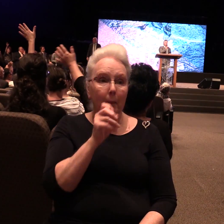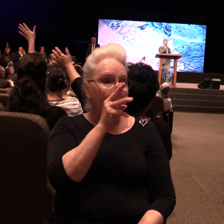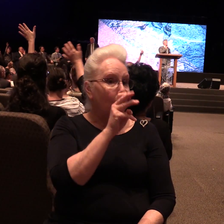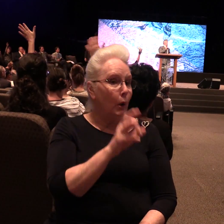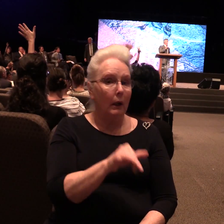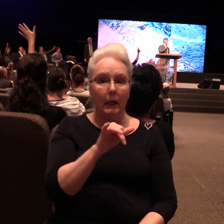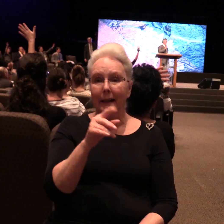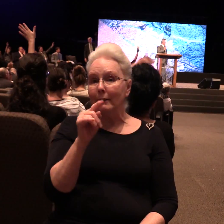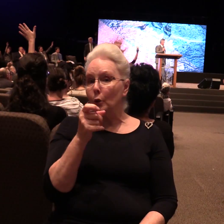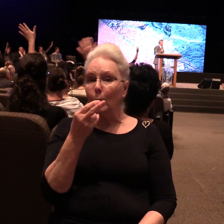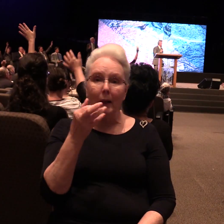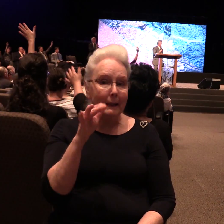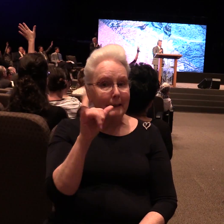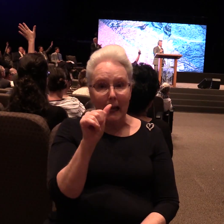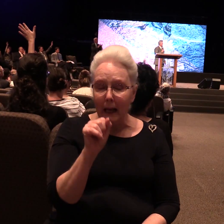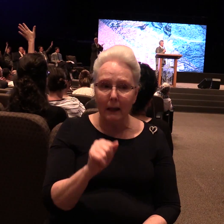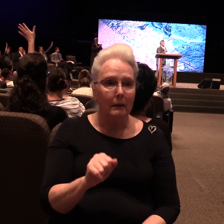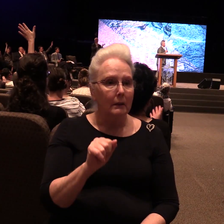Randy. Come home.